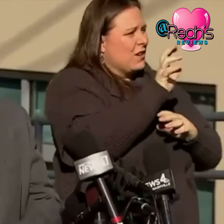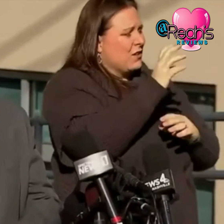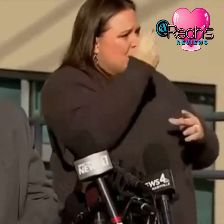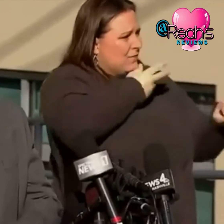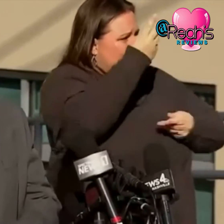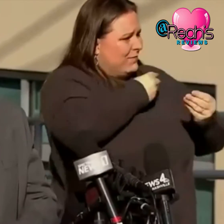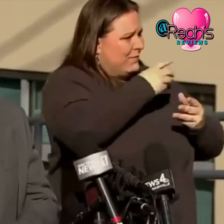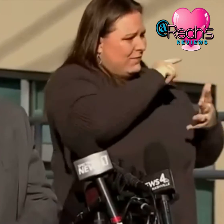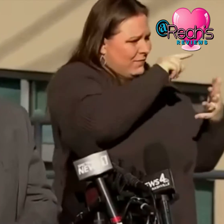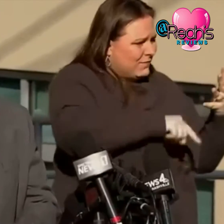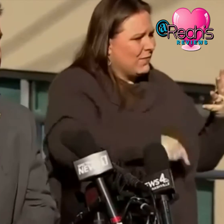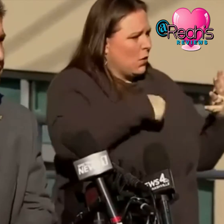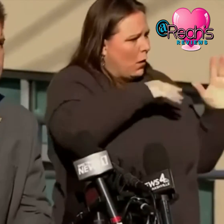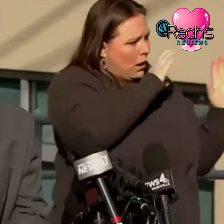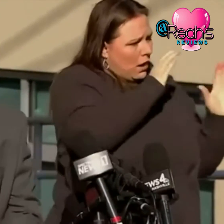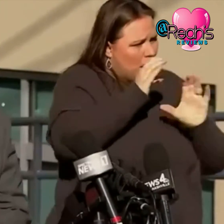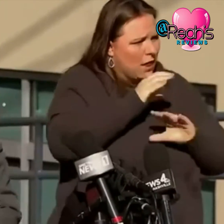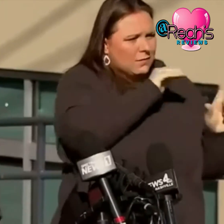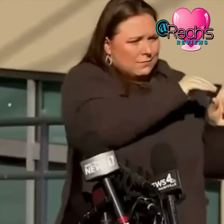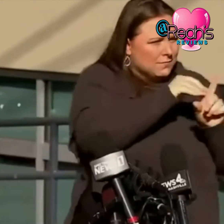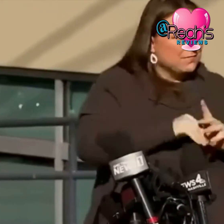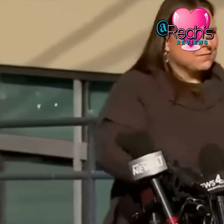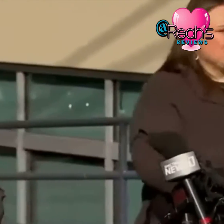through so there's all kinds of individuals we're looking for